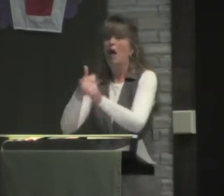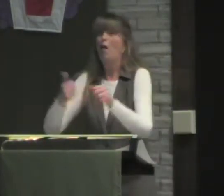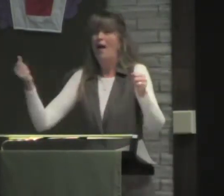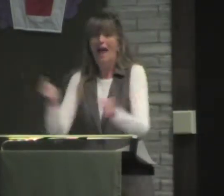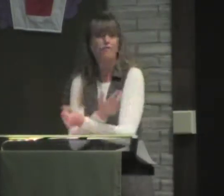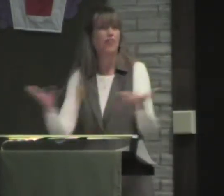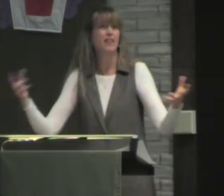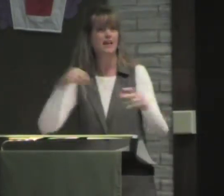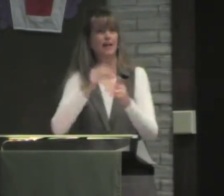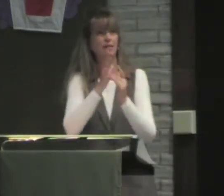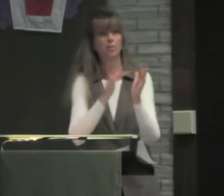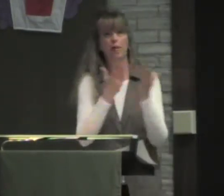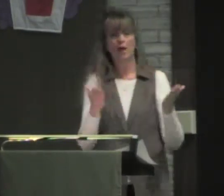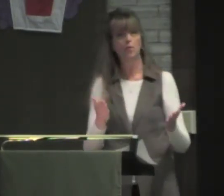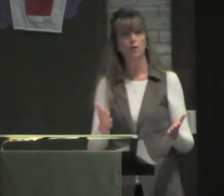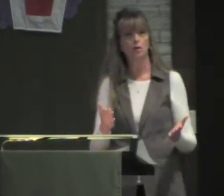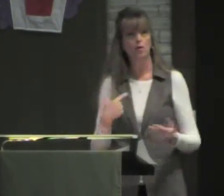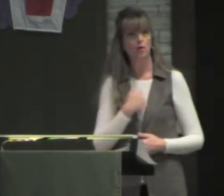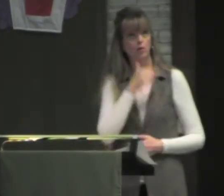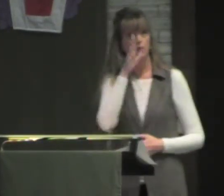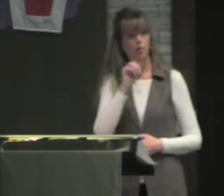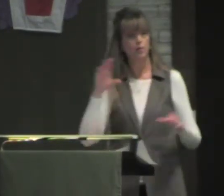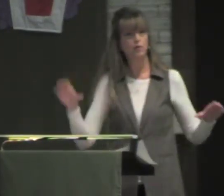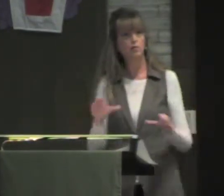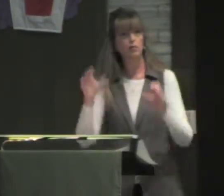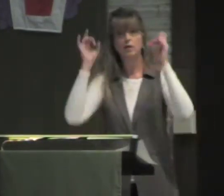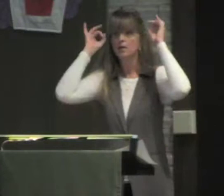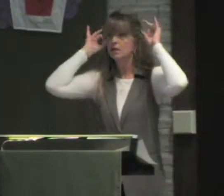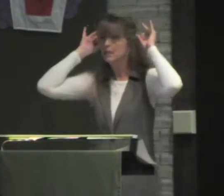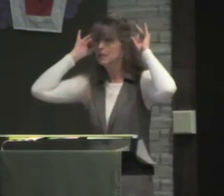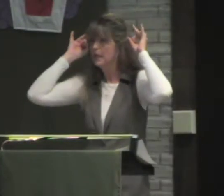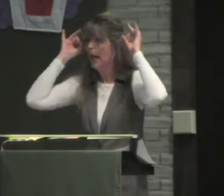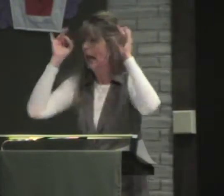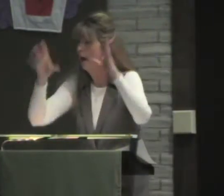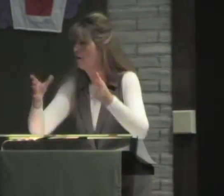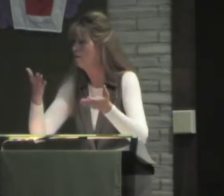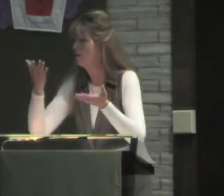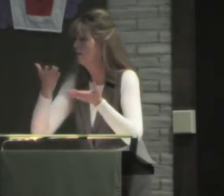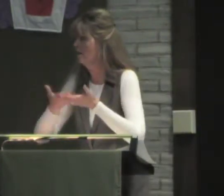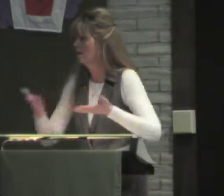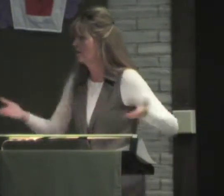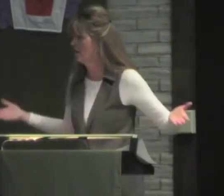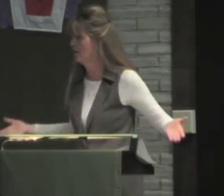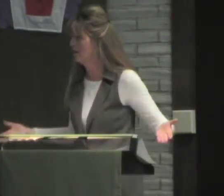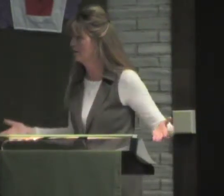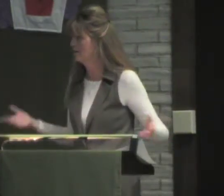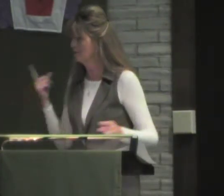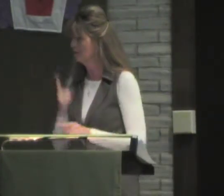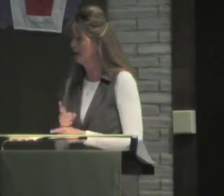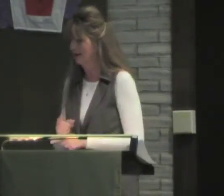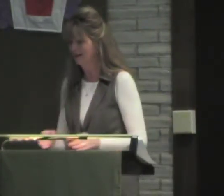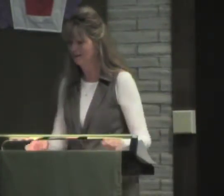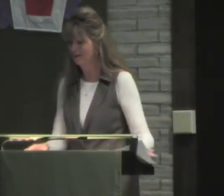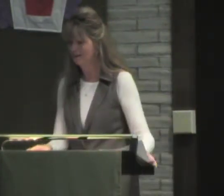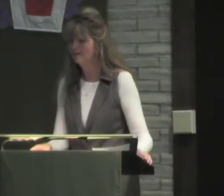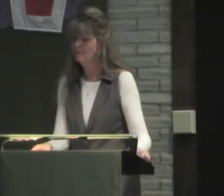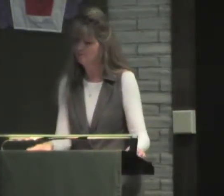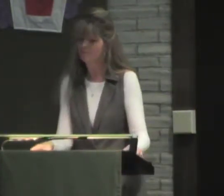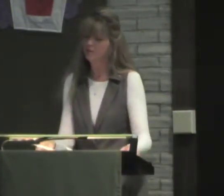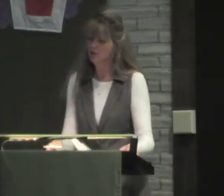And that's what we need to be careful of. If we really follow everything in the Bible, then we will be acting in some